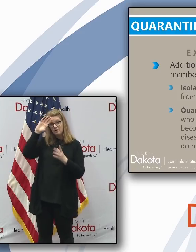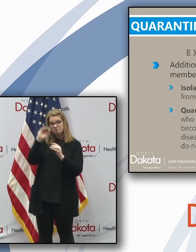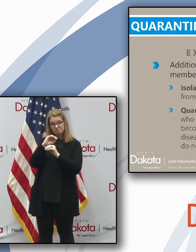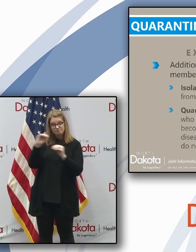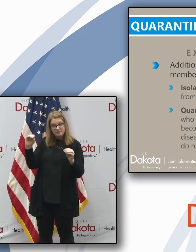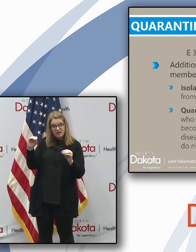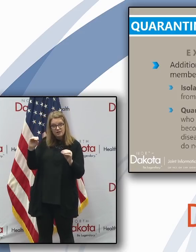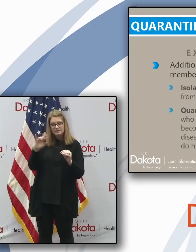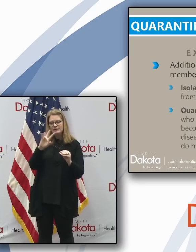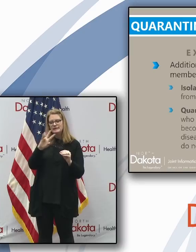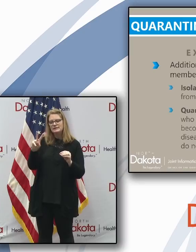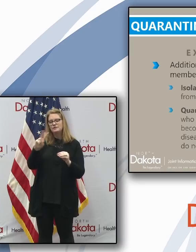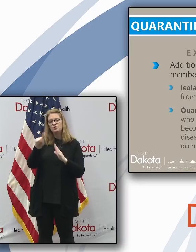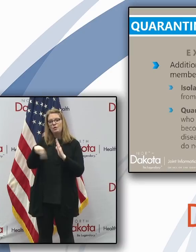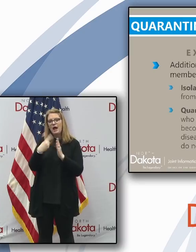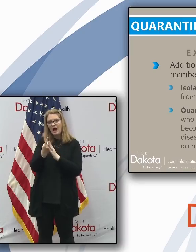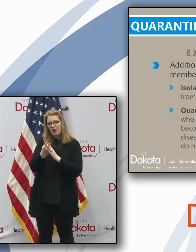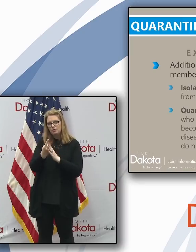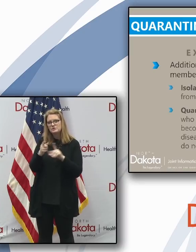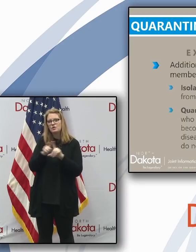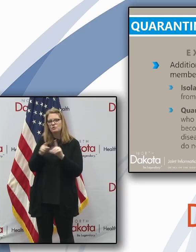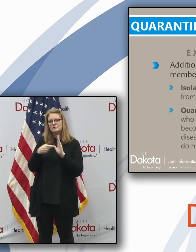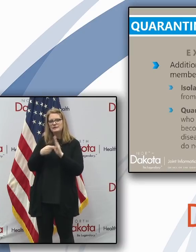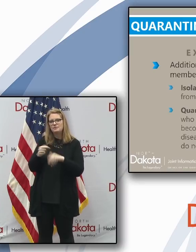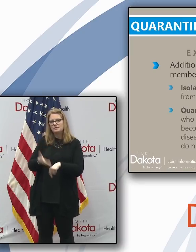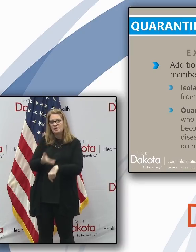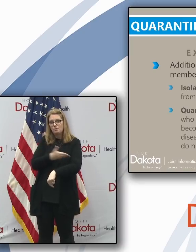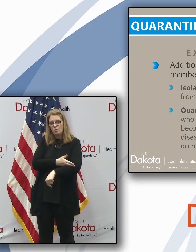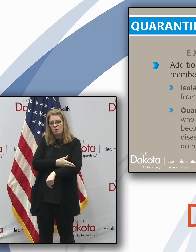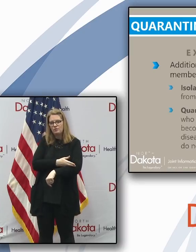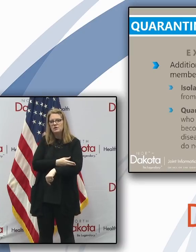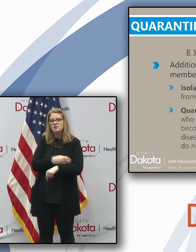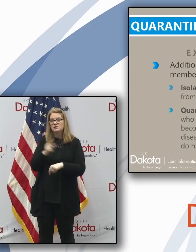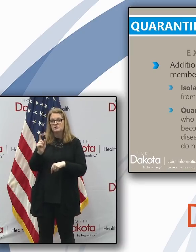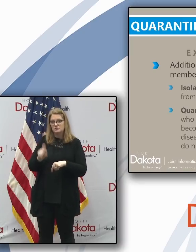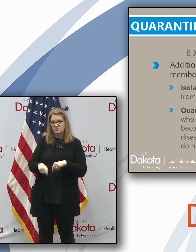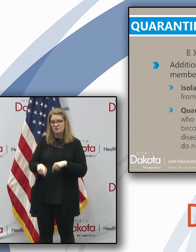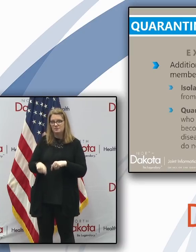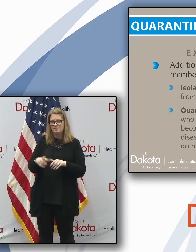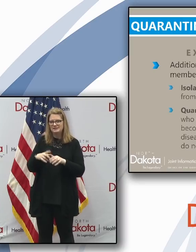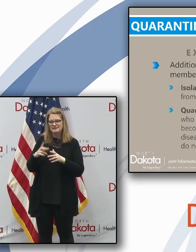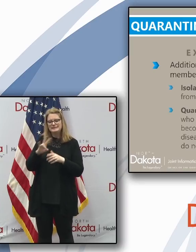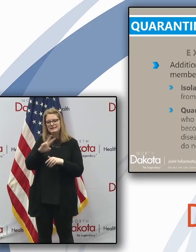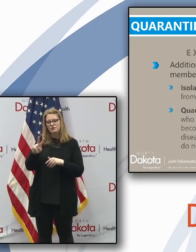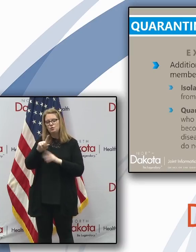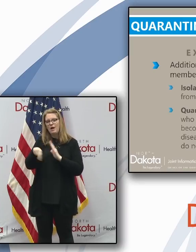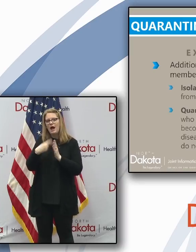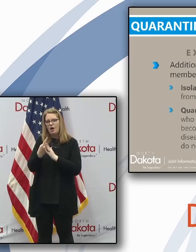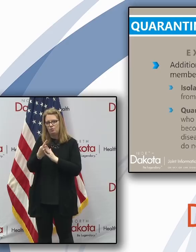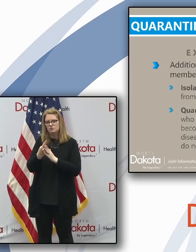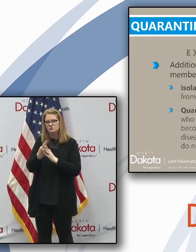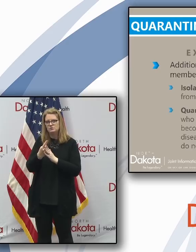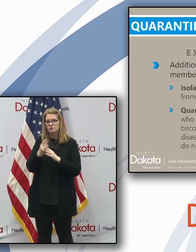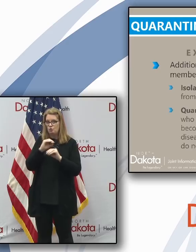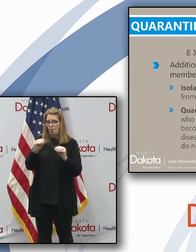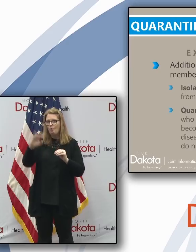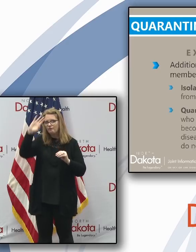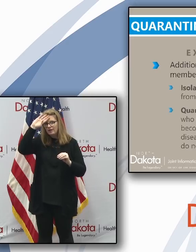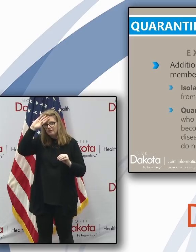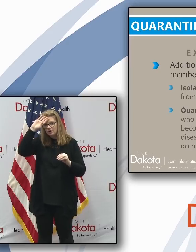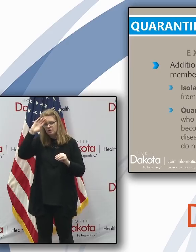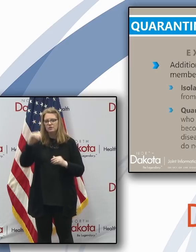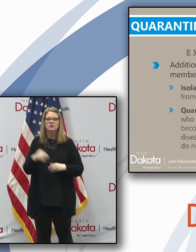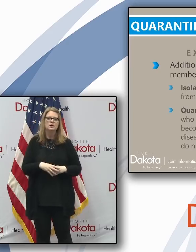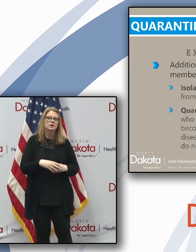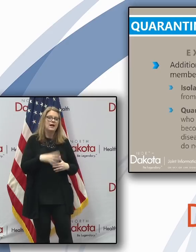with symptom improvement. Today, I'm issuing a state health officer order to expand on the